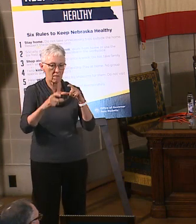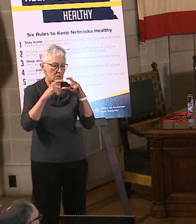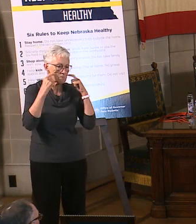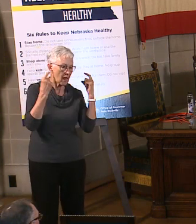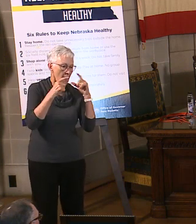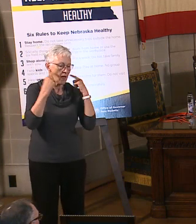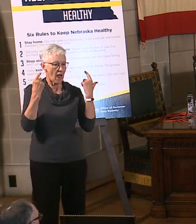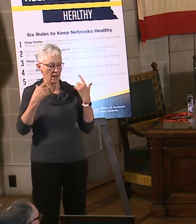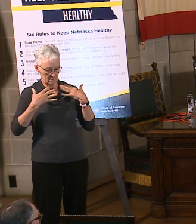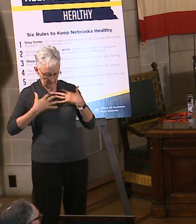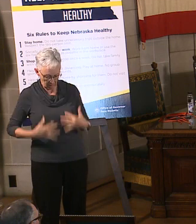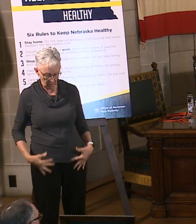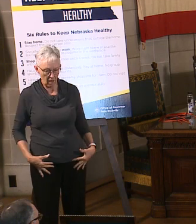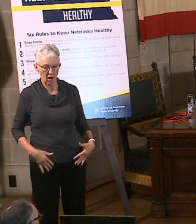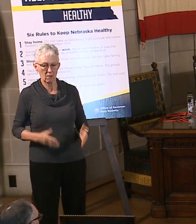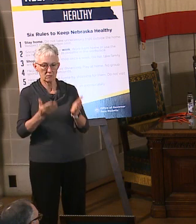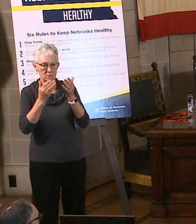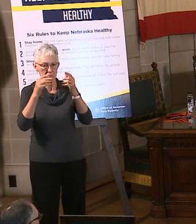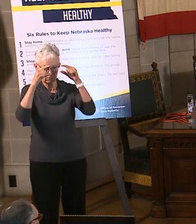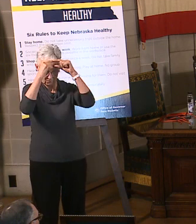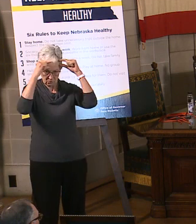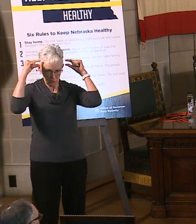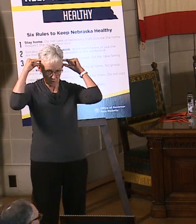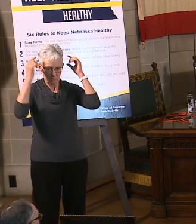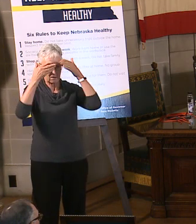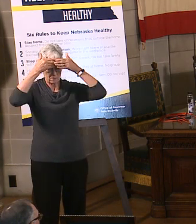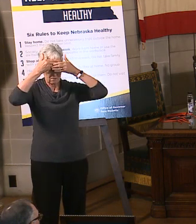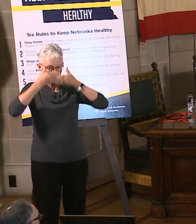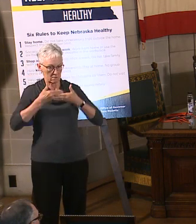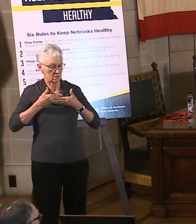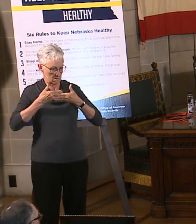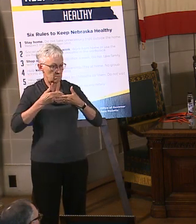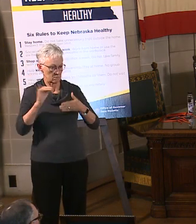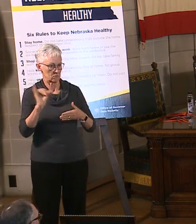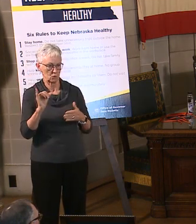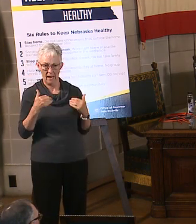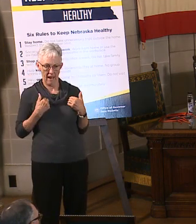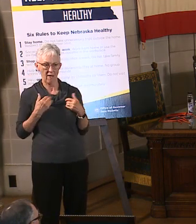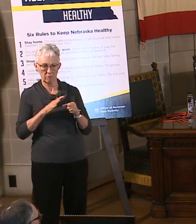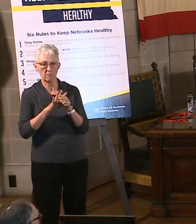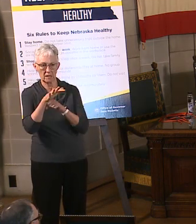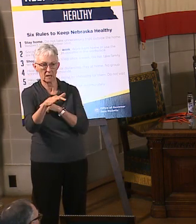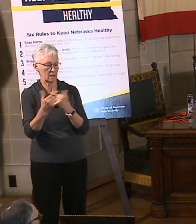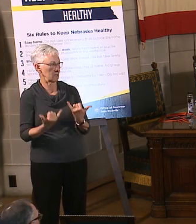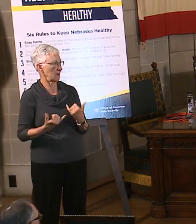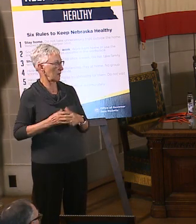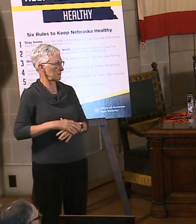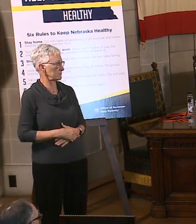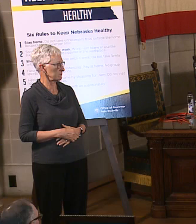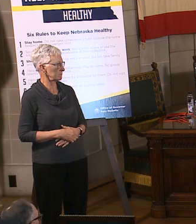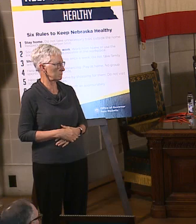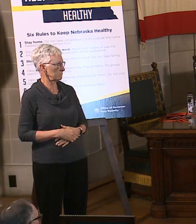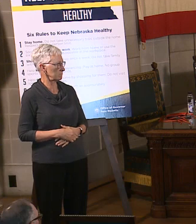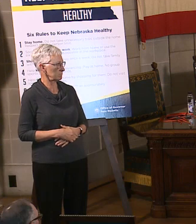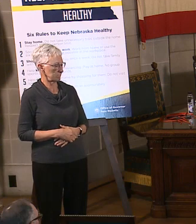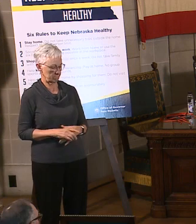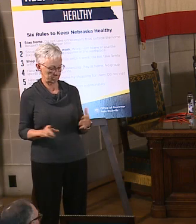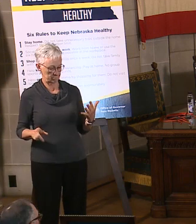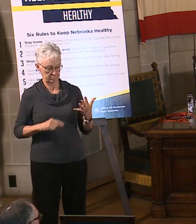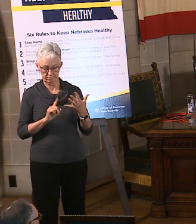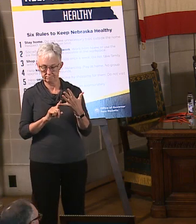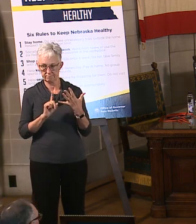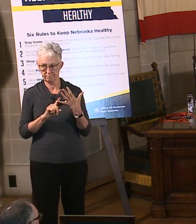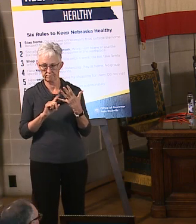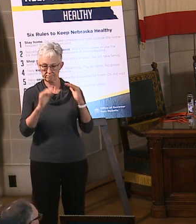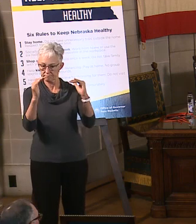we're feeling very good about where we stand with regard to PPE. The next part of our plan has to do with at-risk populations. And we've